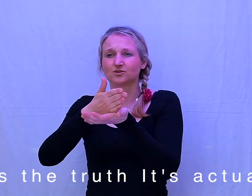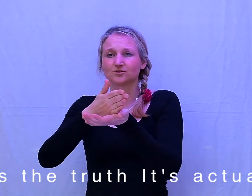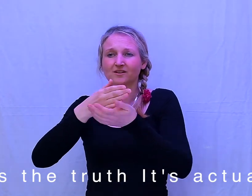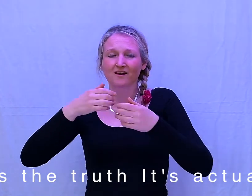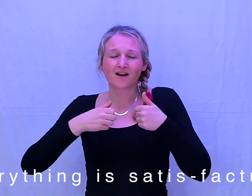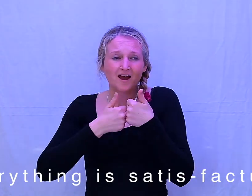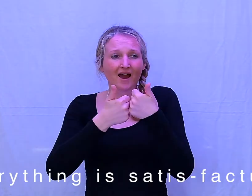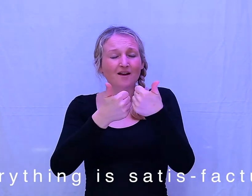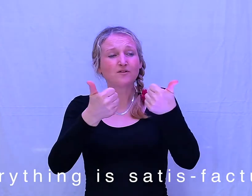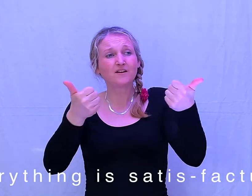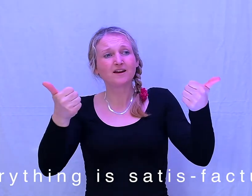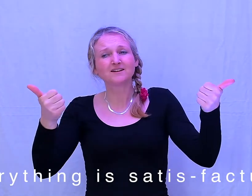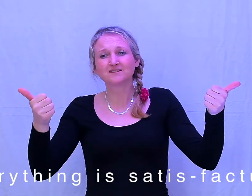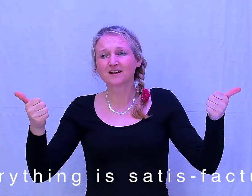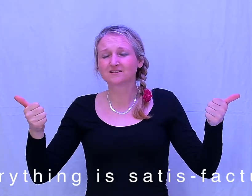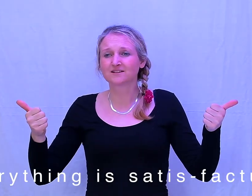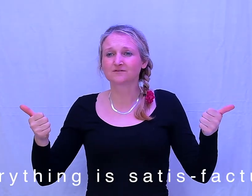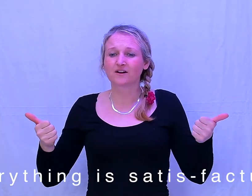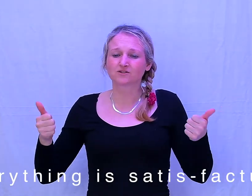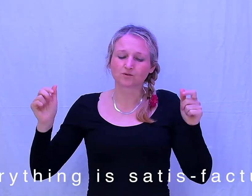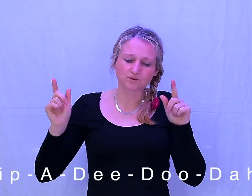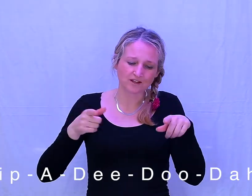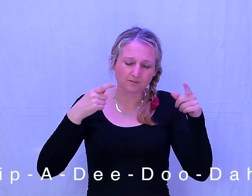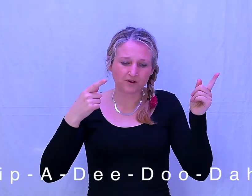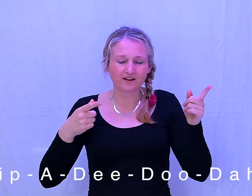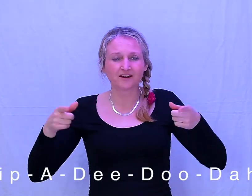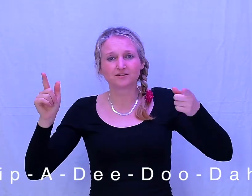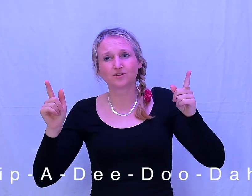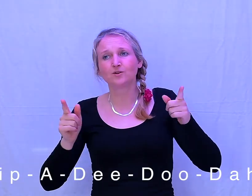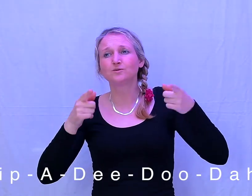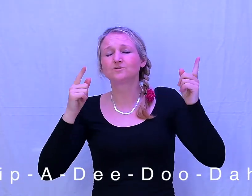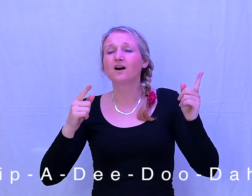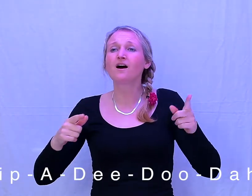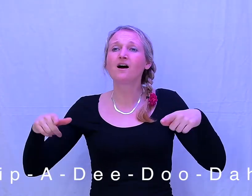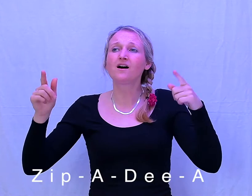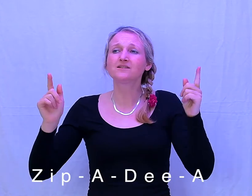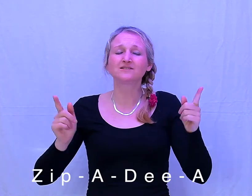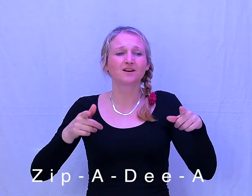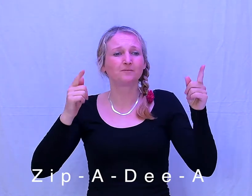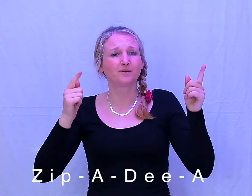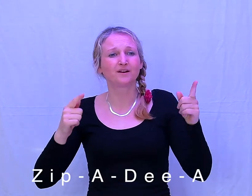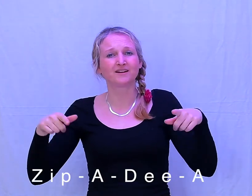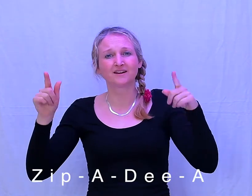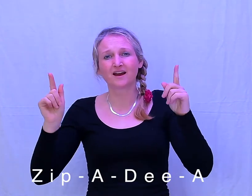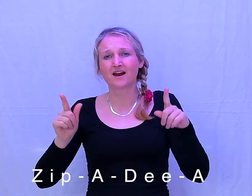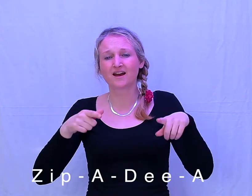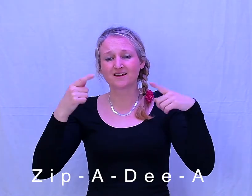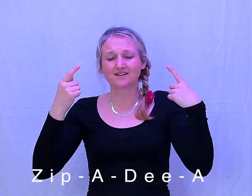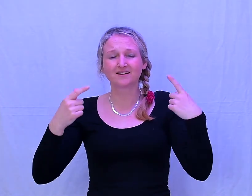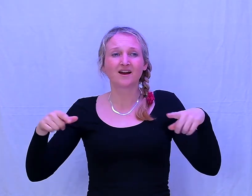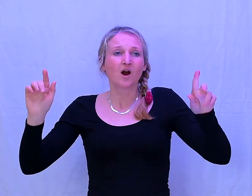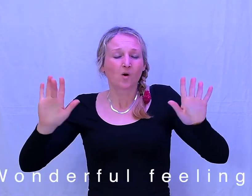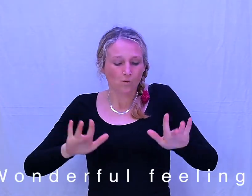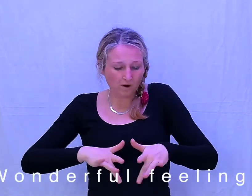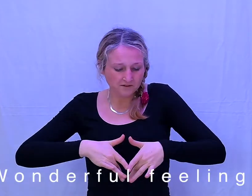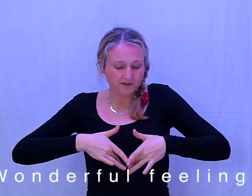Everything is satisfactual Zip-a-dee-doo-dah, zip-a-dee-yay Wonderful